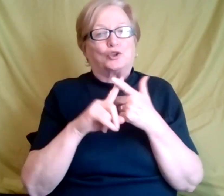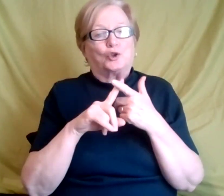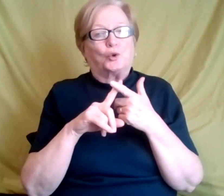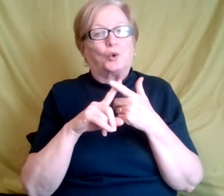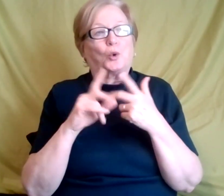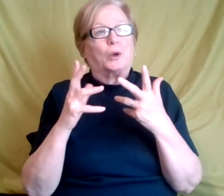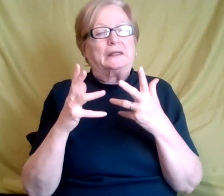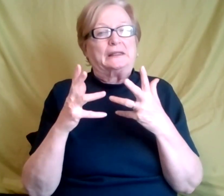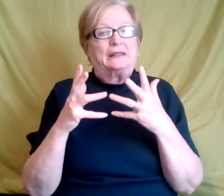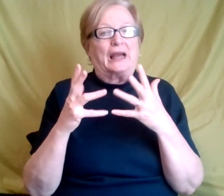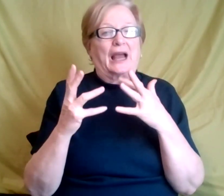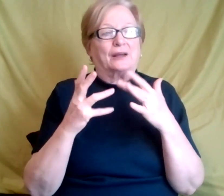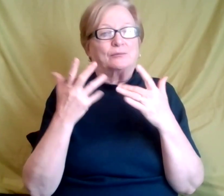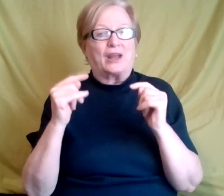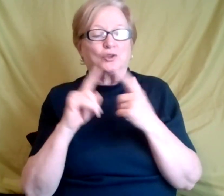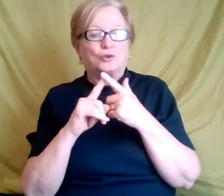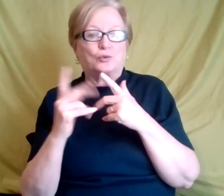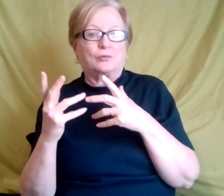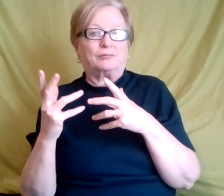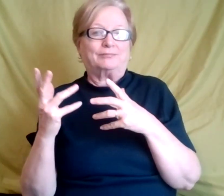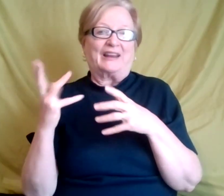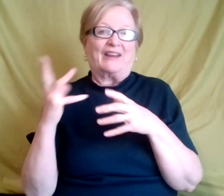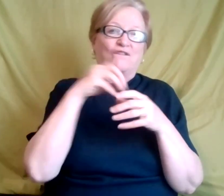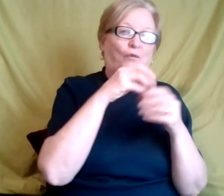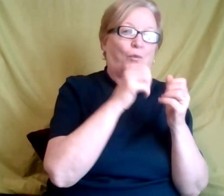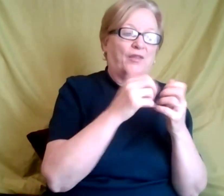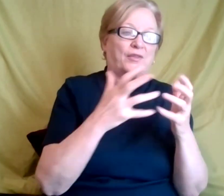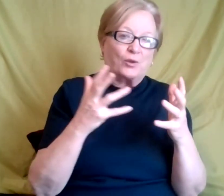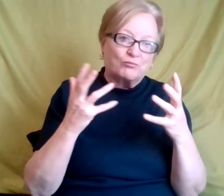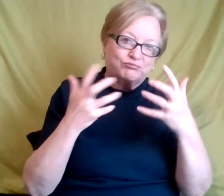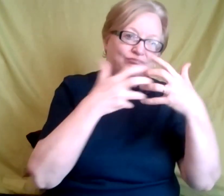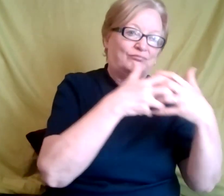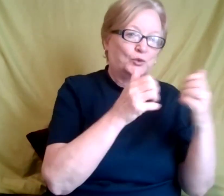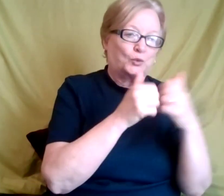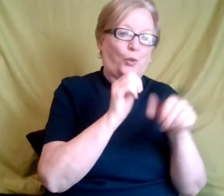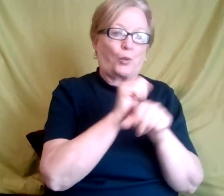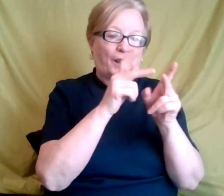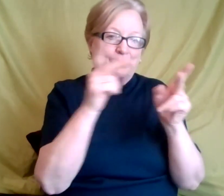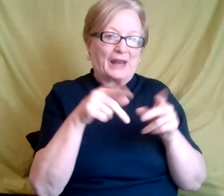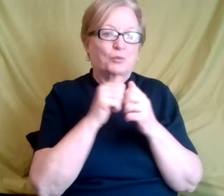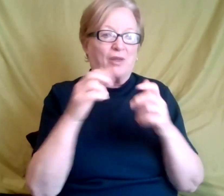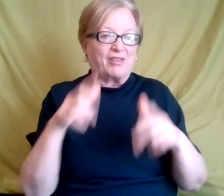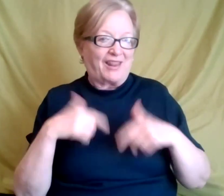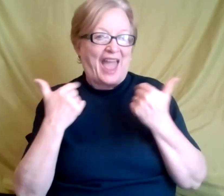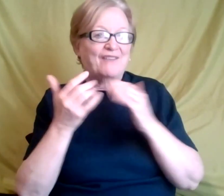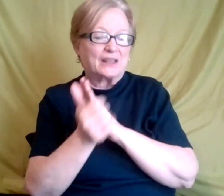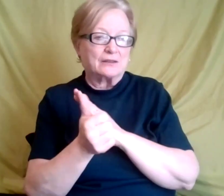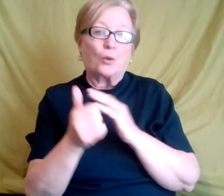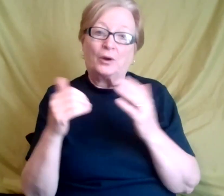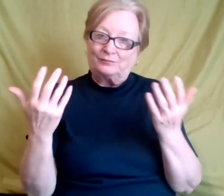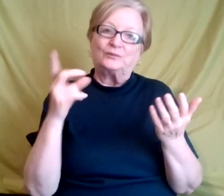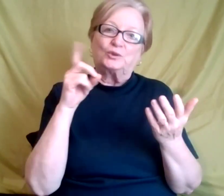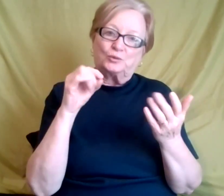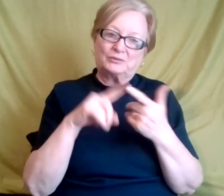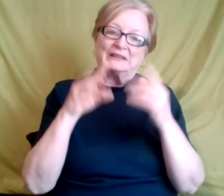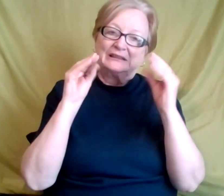workplace. So, and, you know, along with other life skills and things like that. And so we do teach them things, you